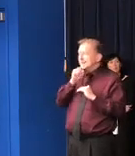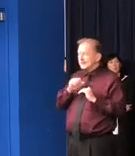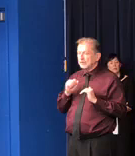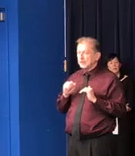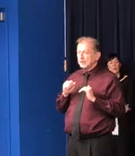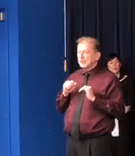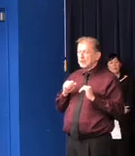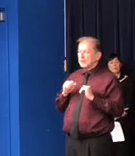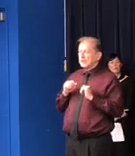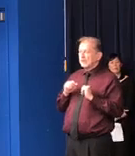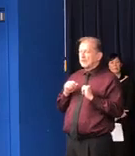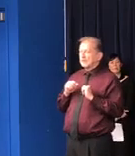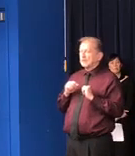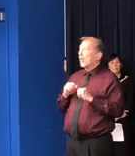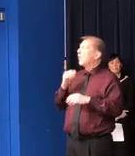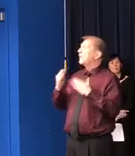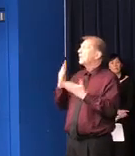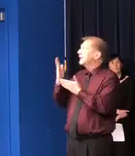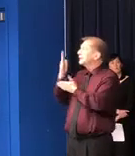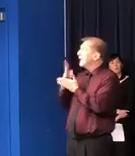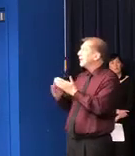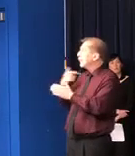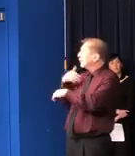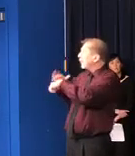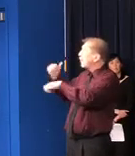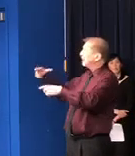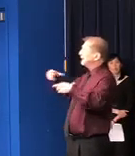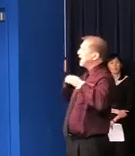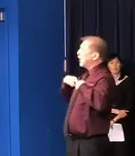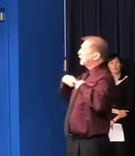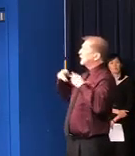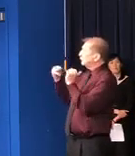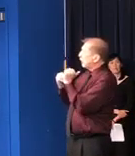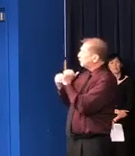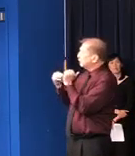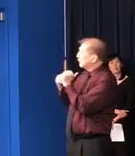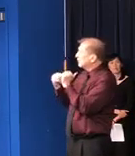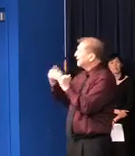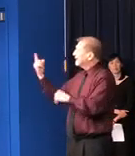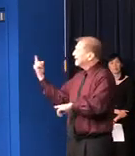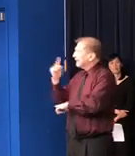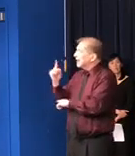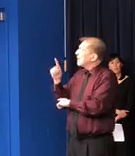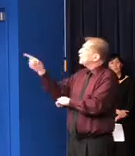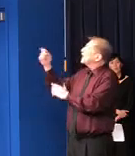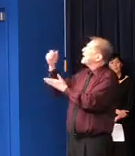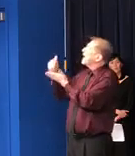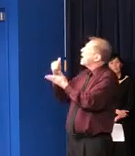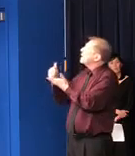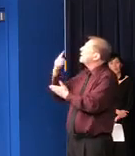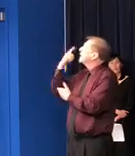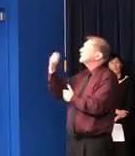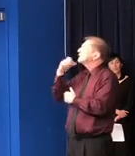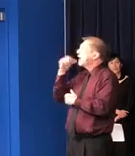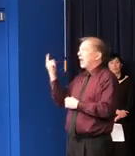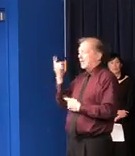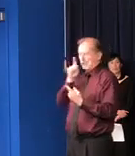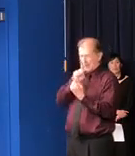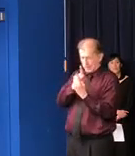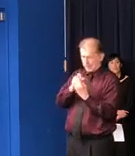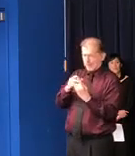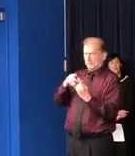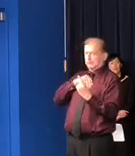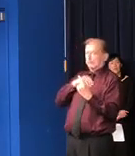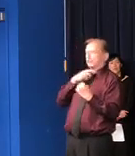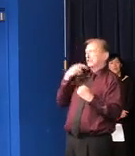in contact with the public and risk being infected. But those people could absolutely practice telehealth, telemedicine. There are people